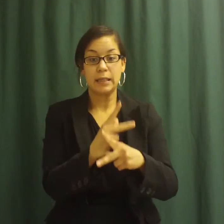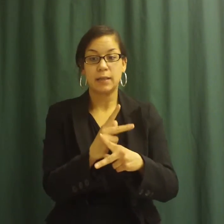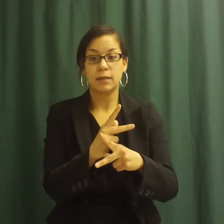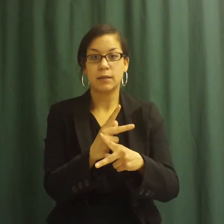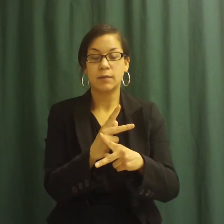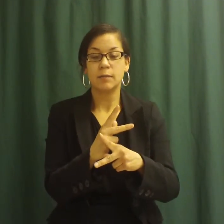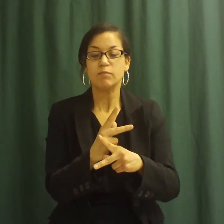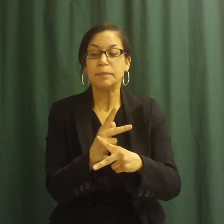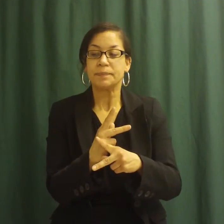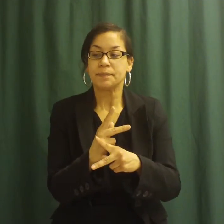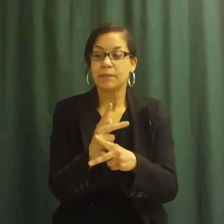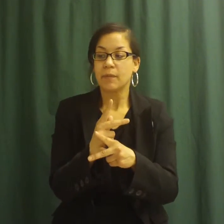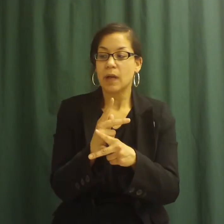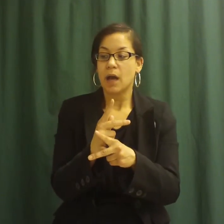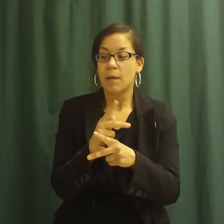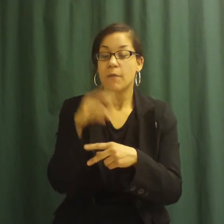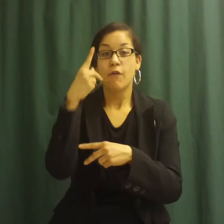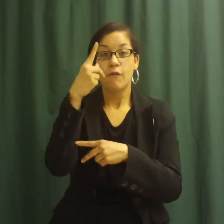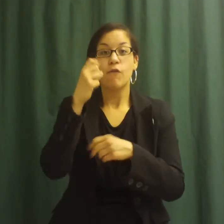Sunflowers are so beautiful.